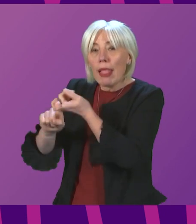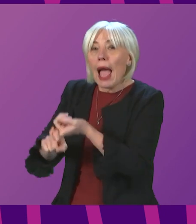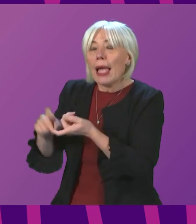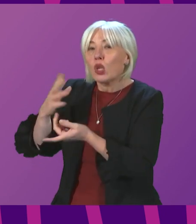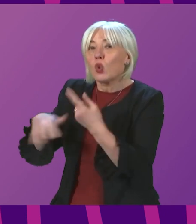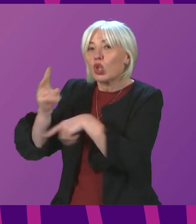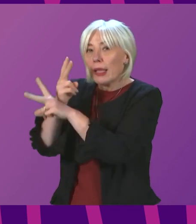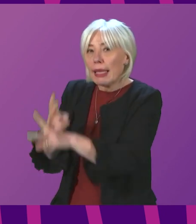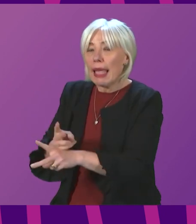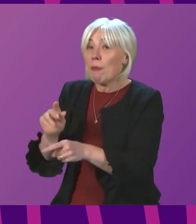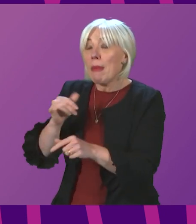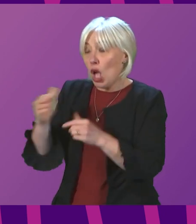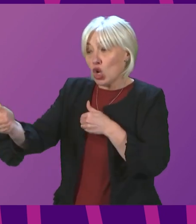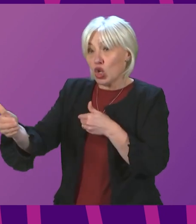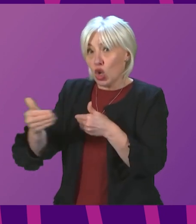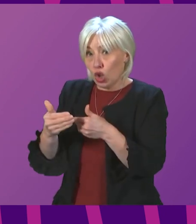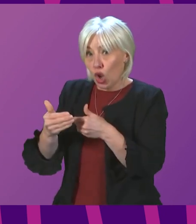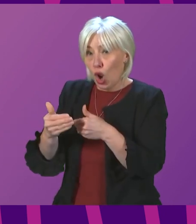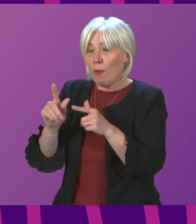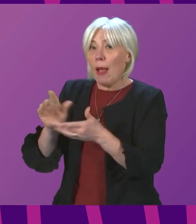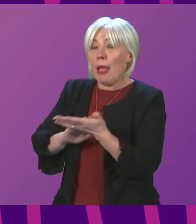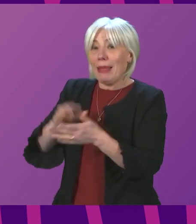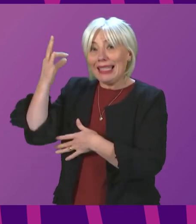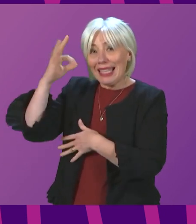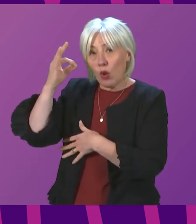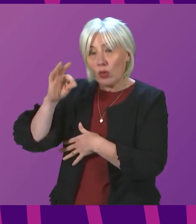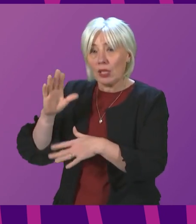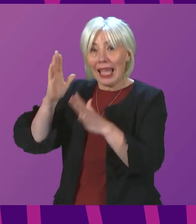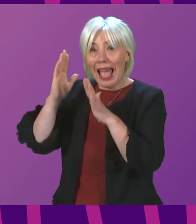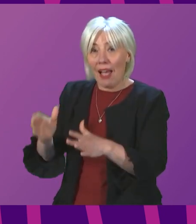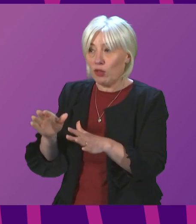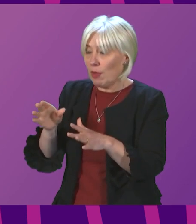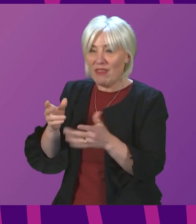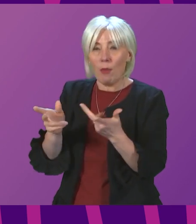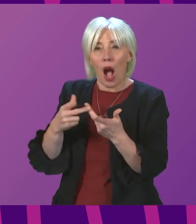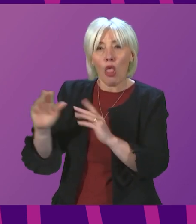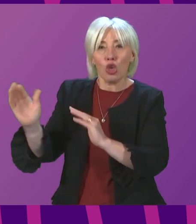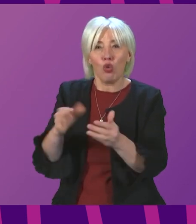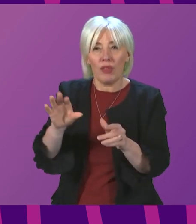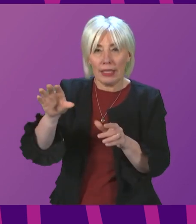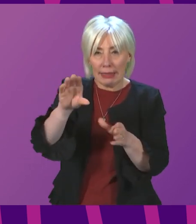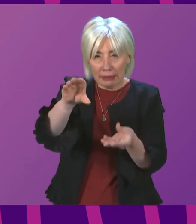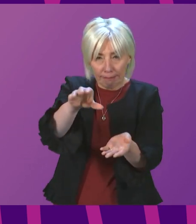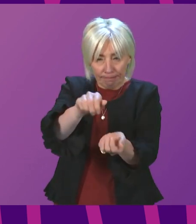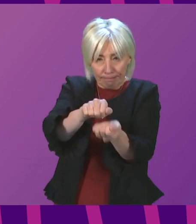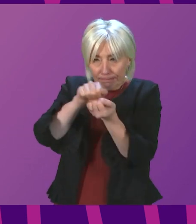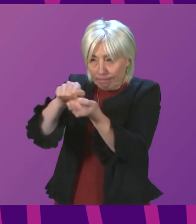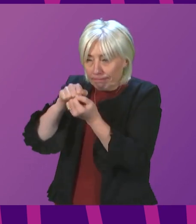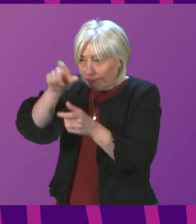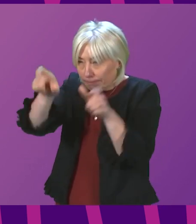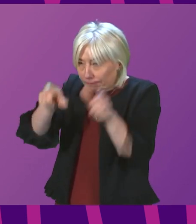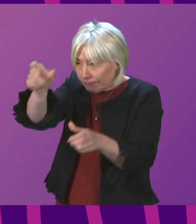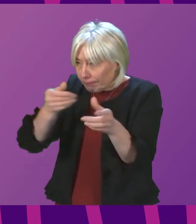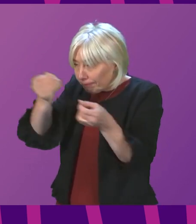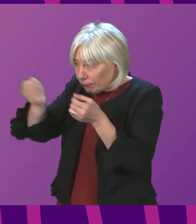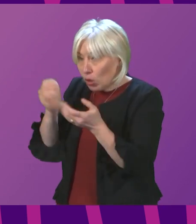even if in the short term that requires local authorities to take resources from other services to make sure those most vulnerable who rely